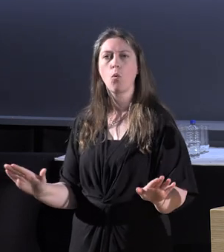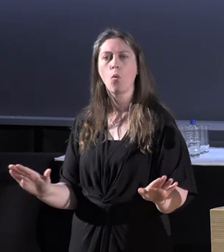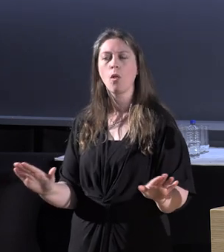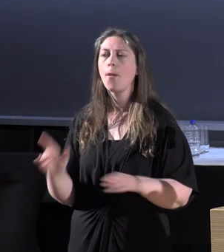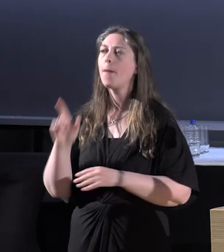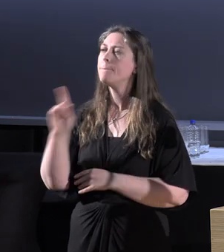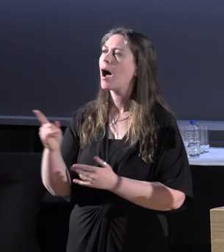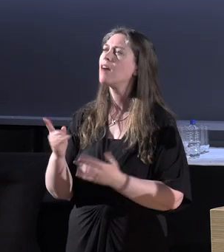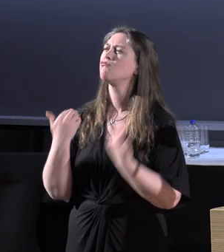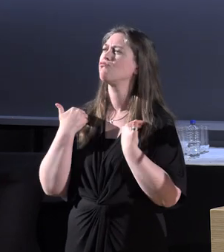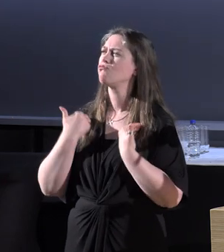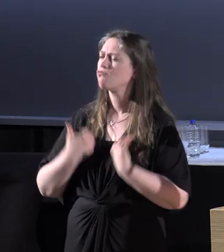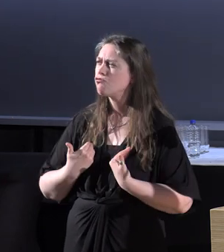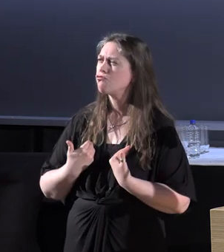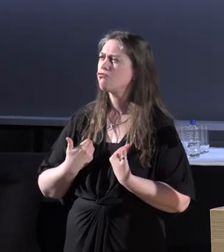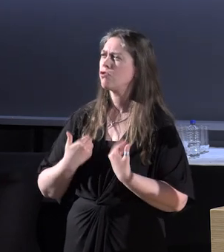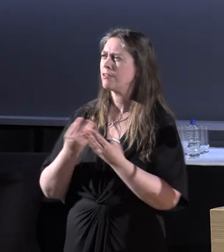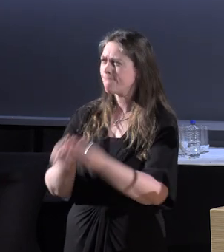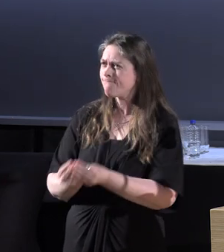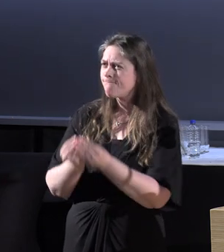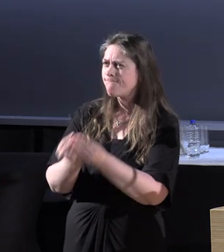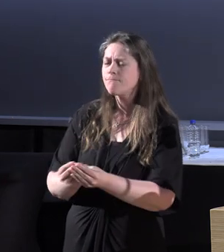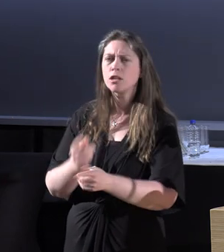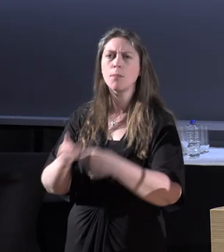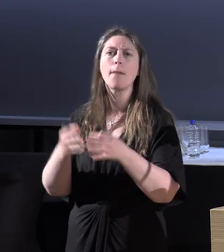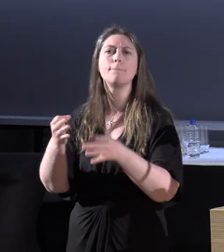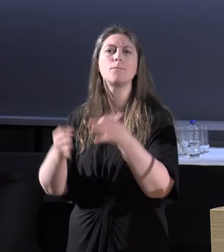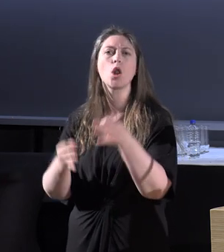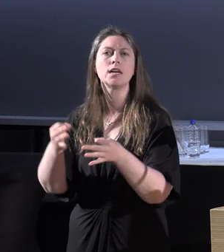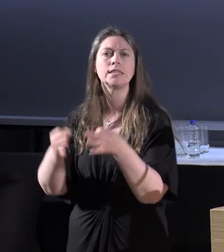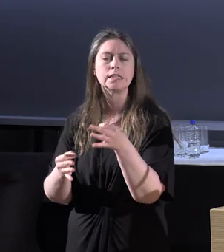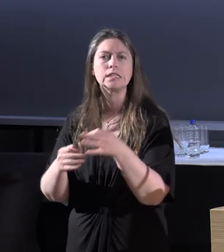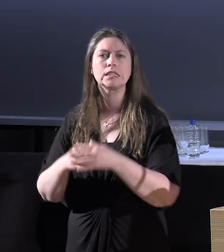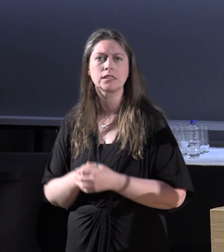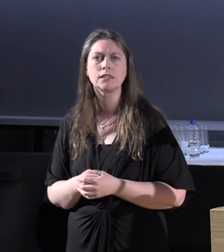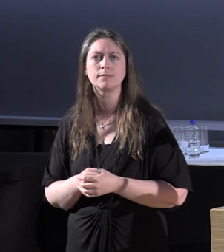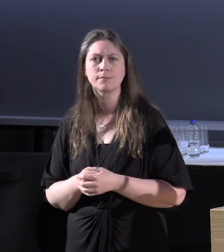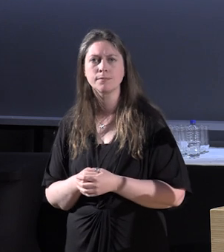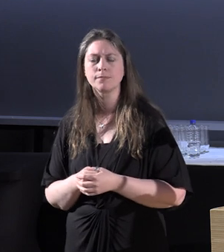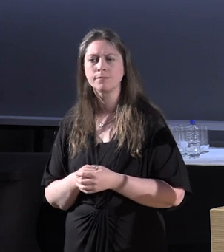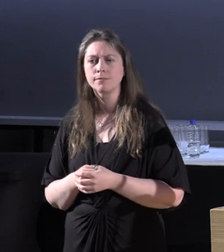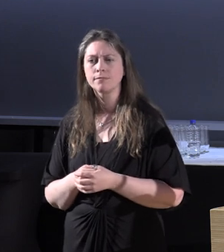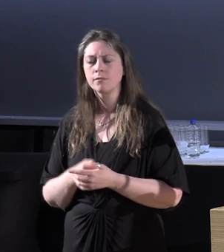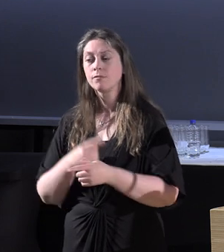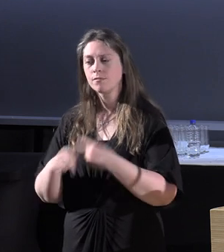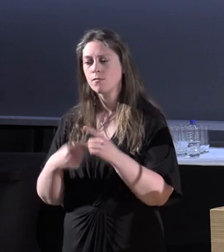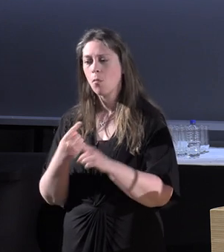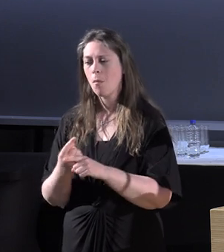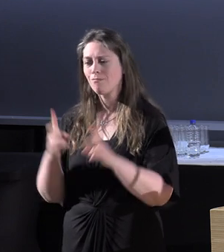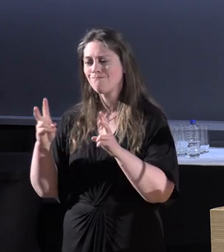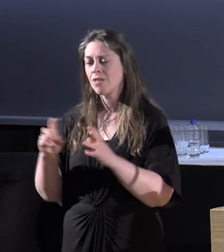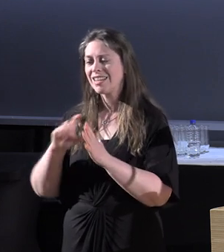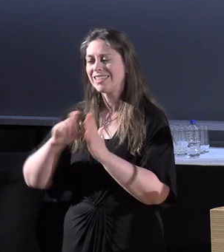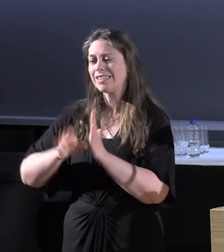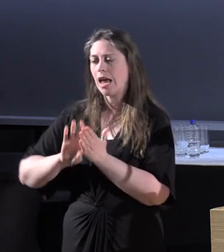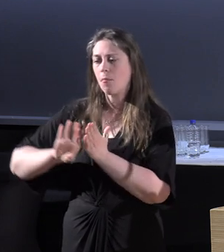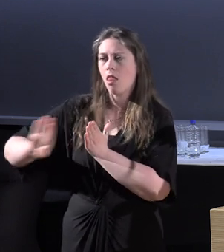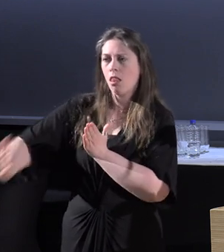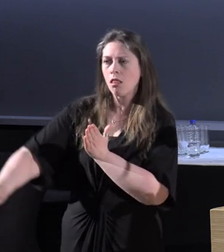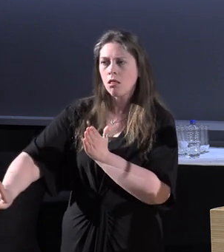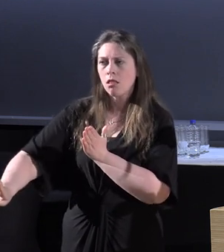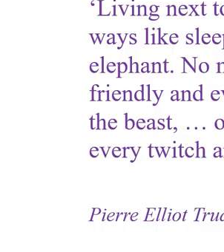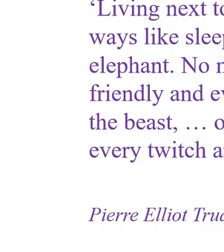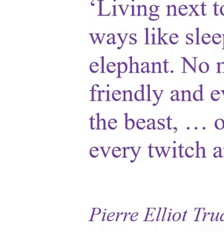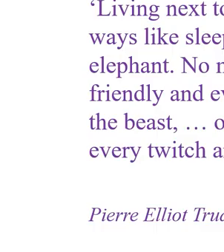really rich in terms of the politics of disablement. And so within the APA